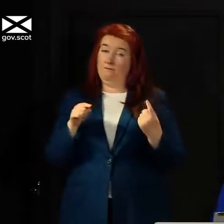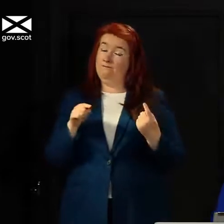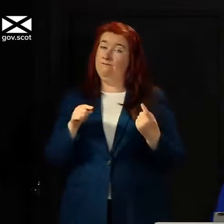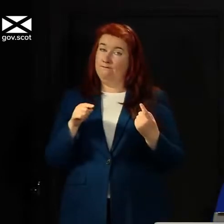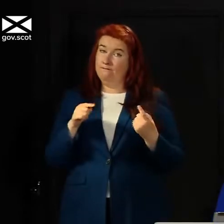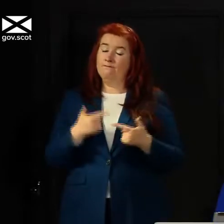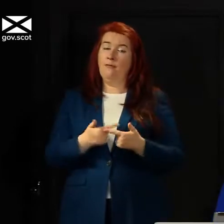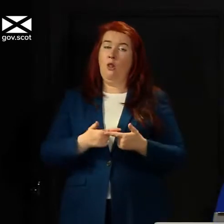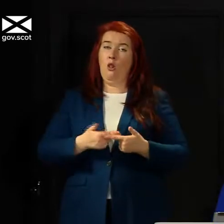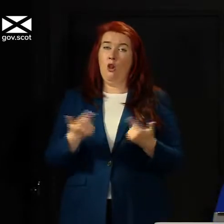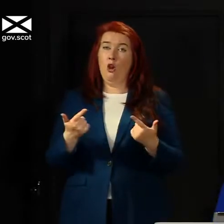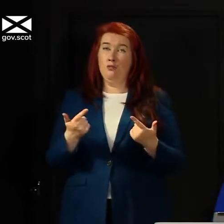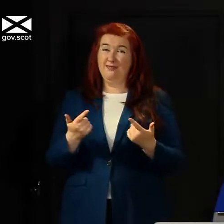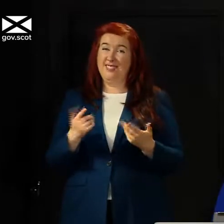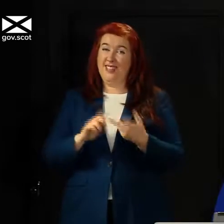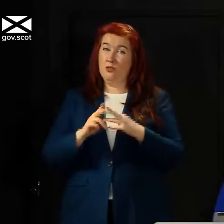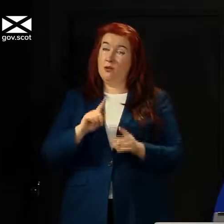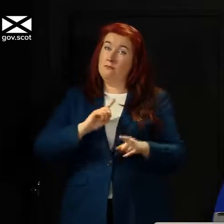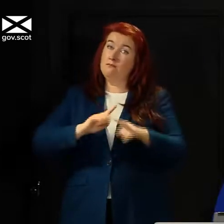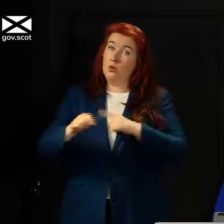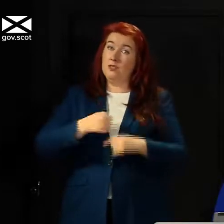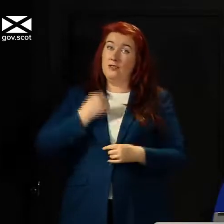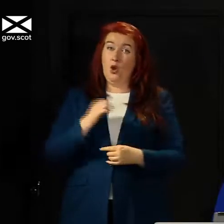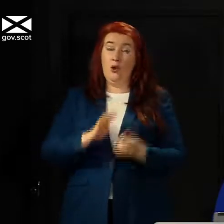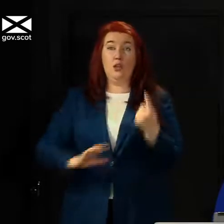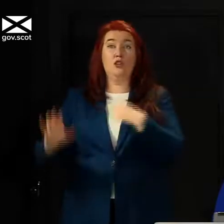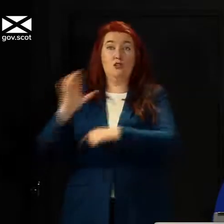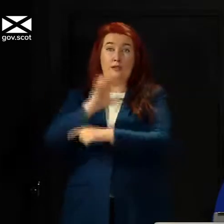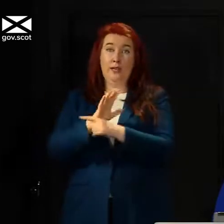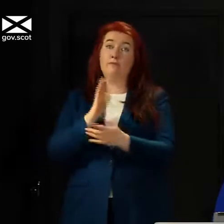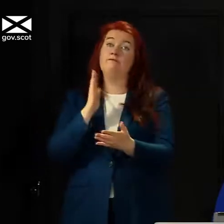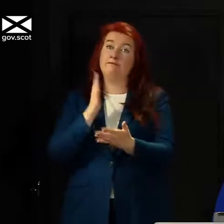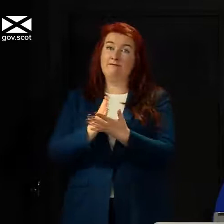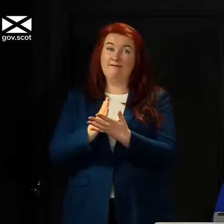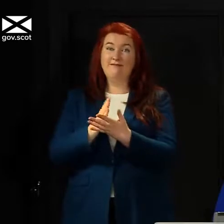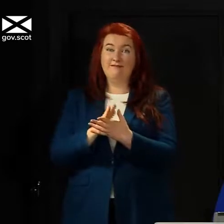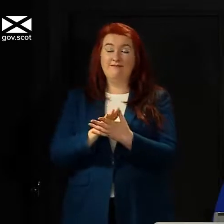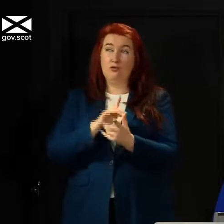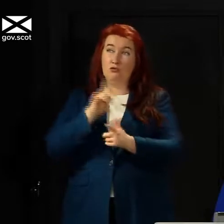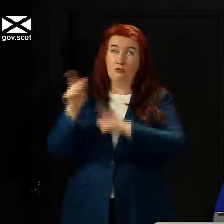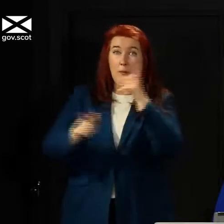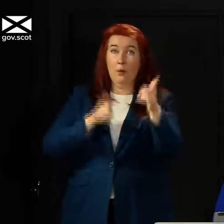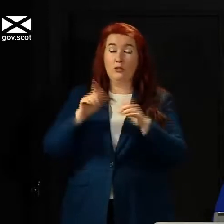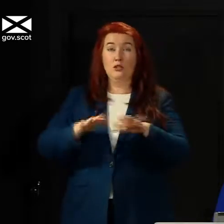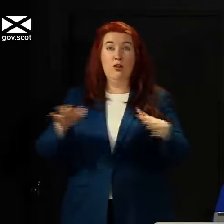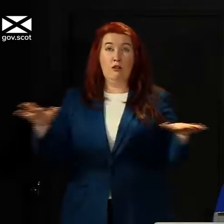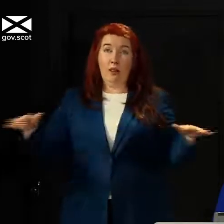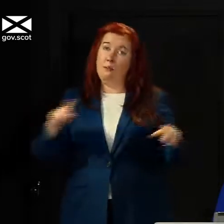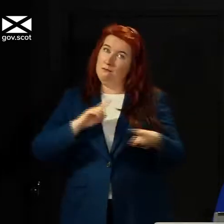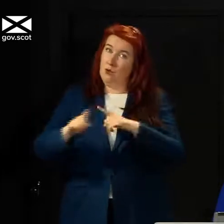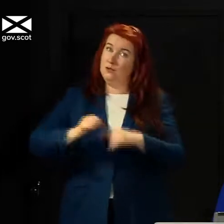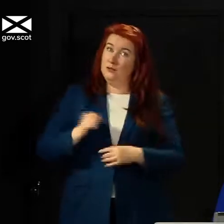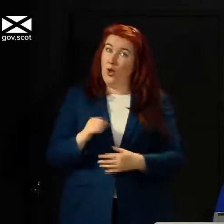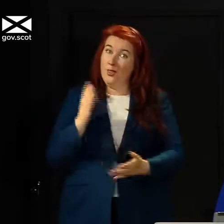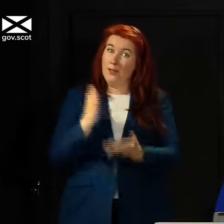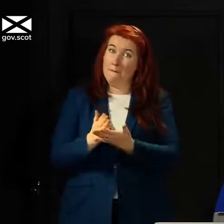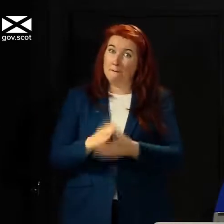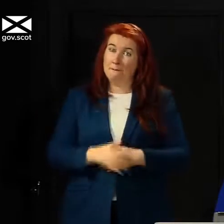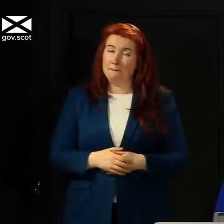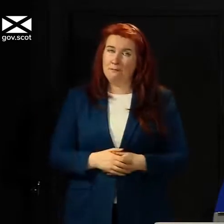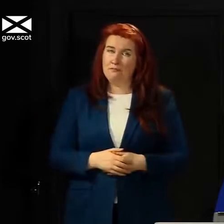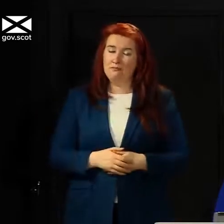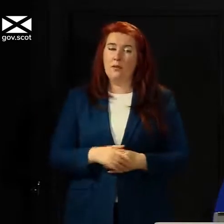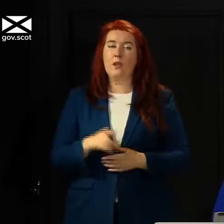part if not the majority of our country is to varying degrees remote and rural and part of what we